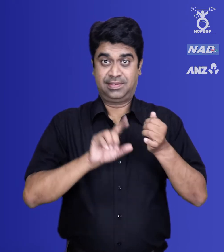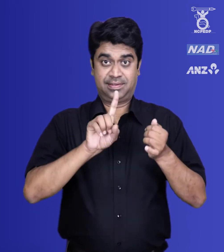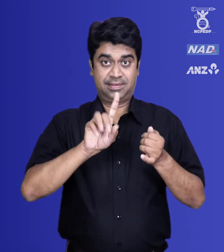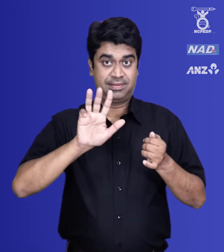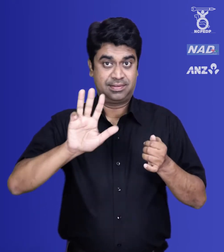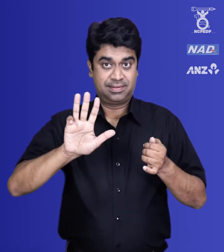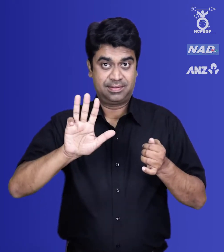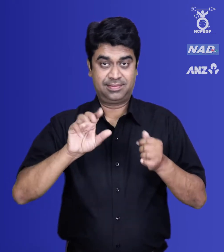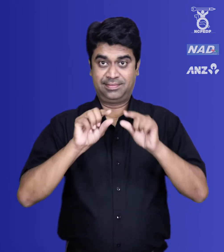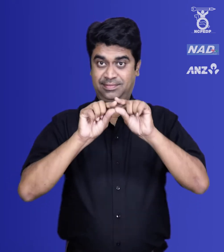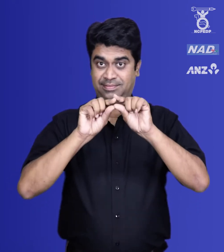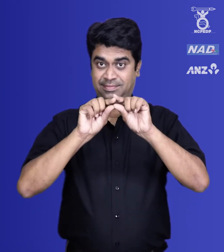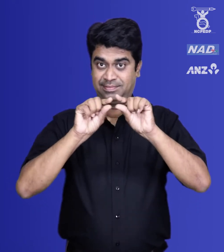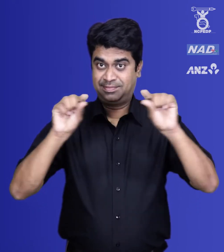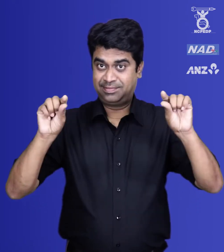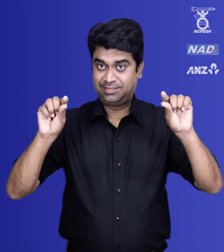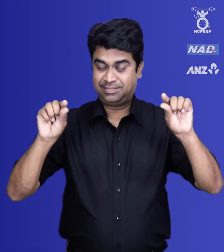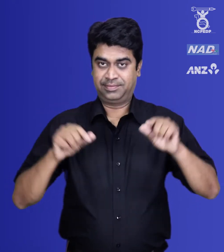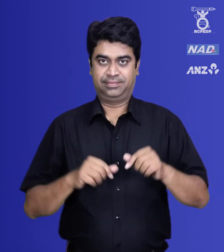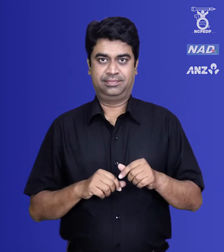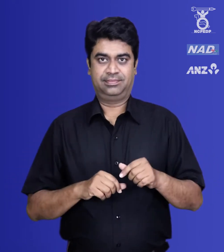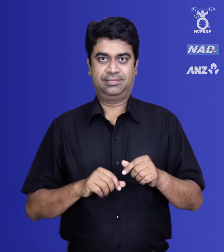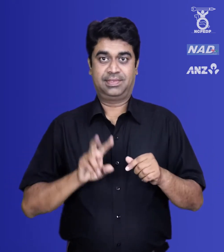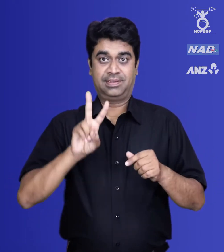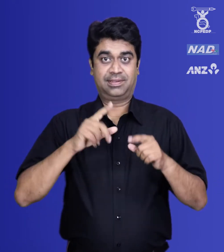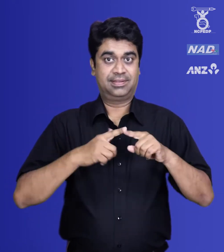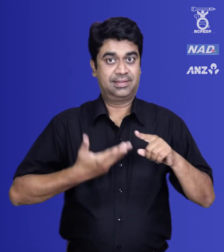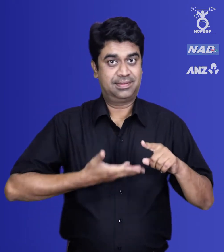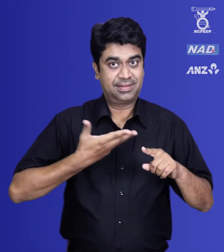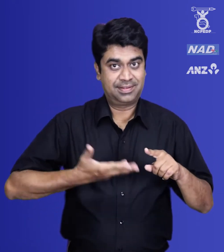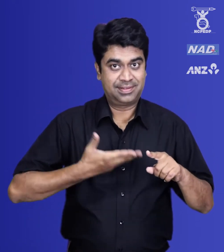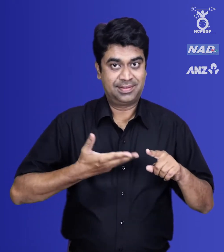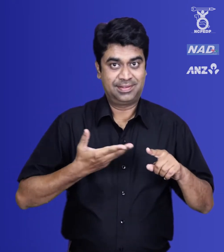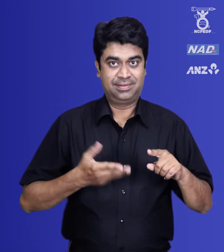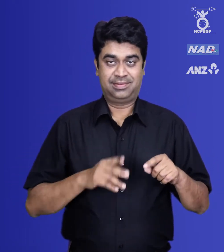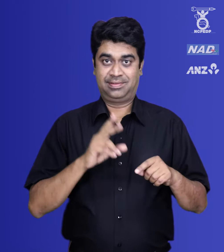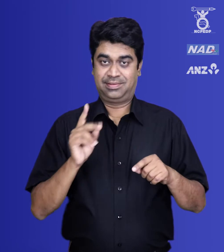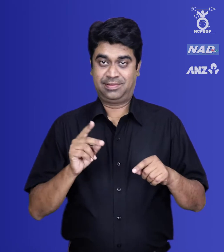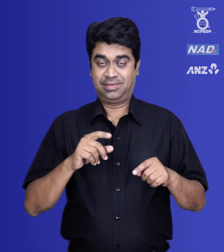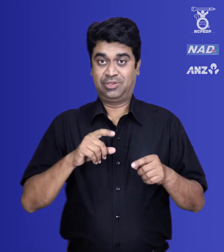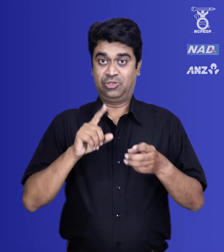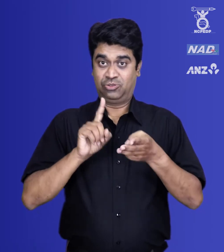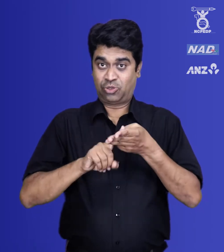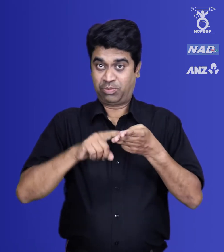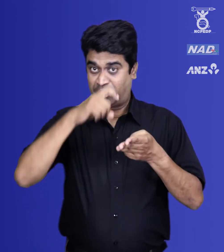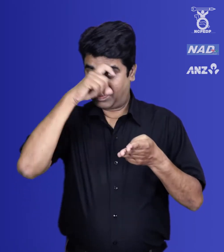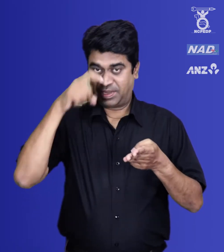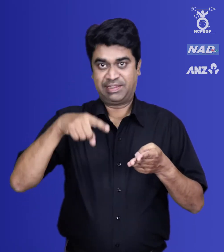19 – Vocational Training and Self-Employment